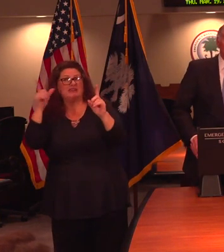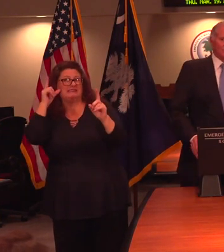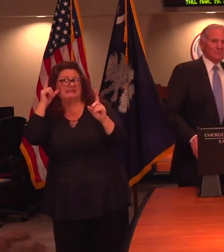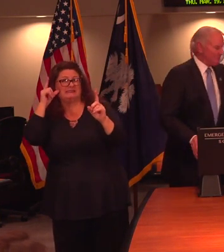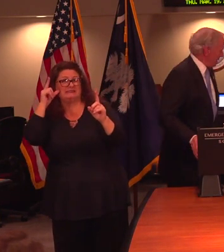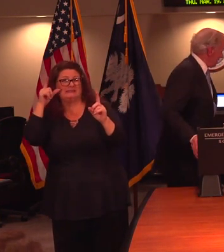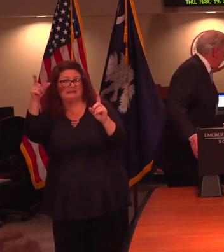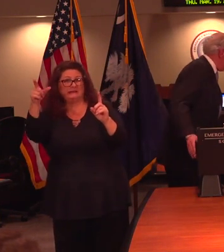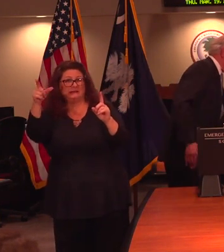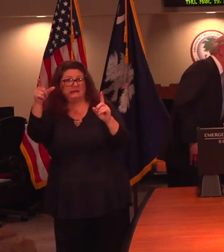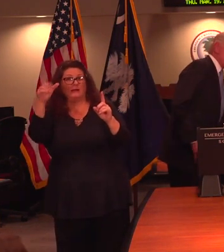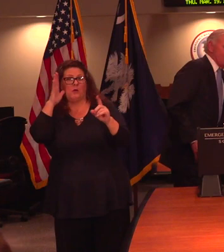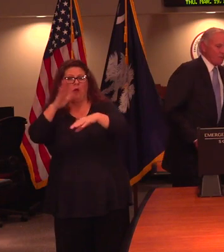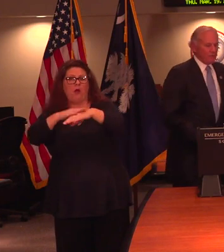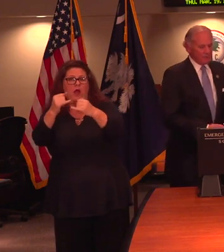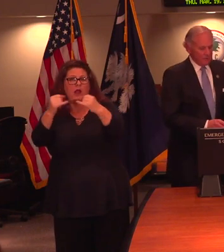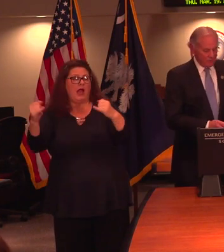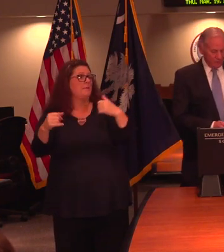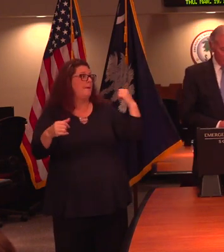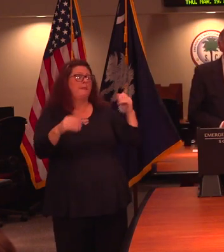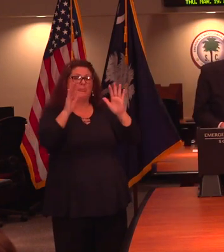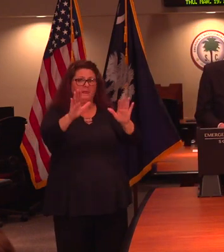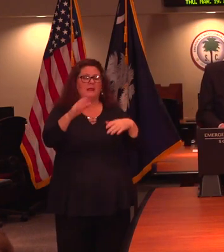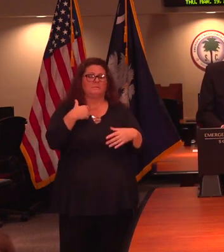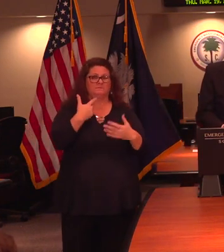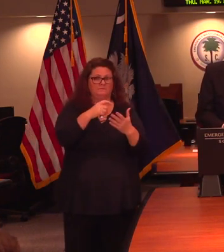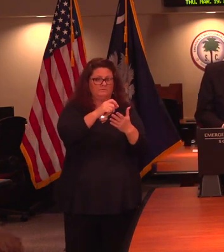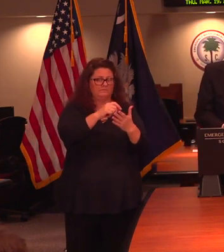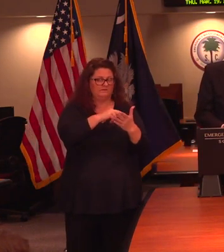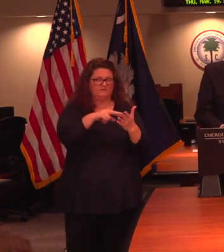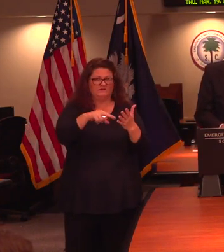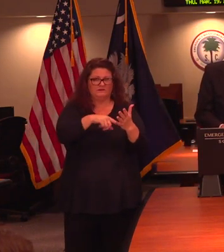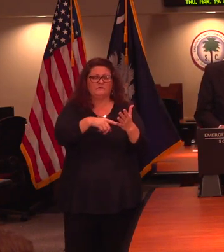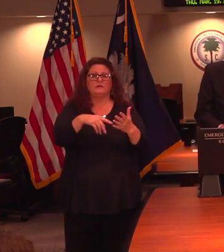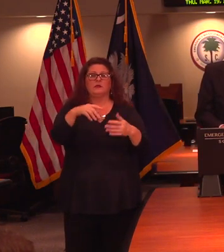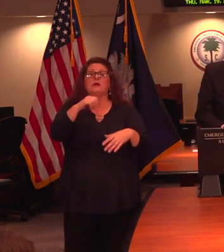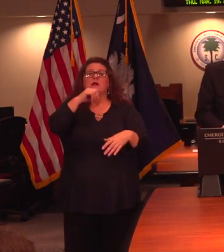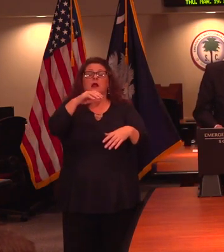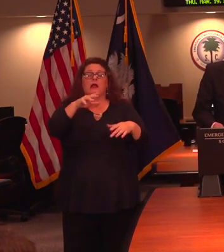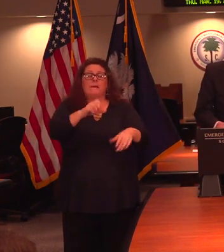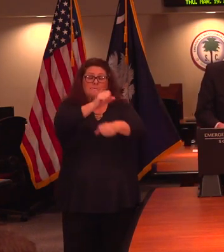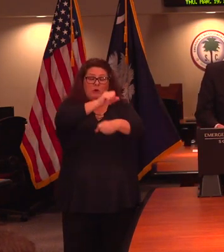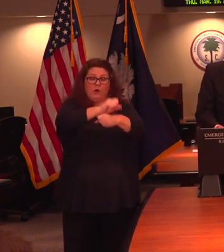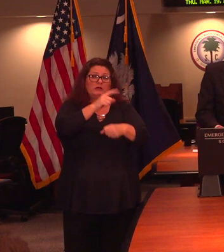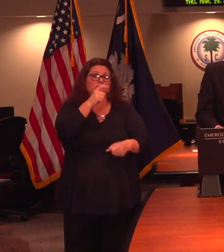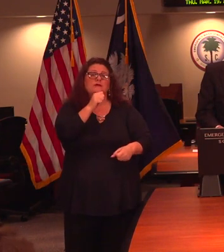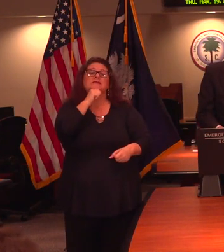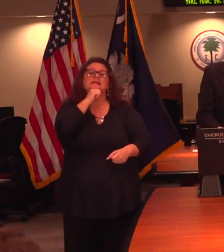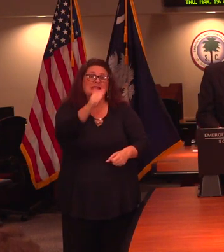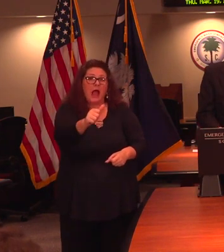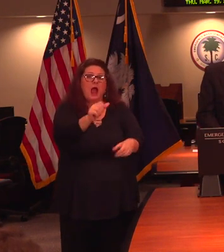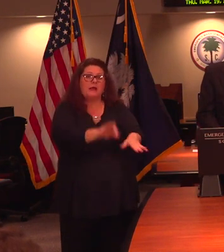going online. Yes, want them to allow the non-essential employees to